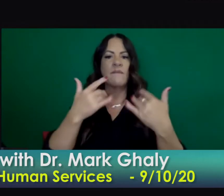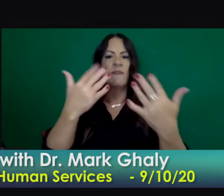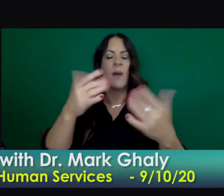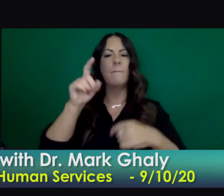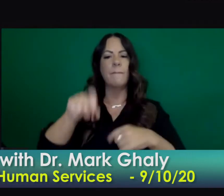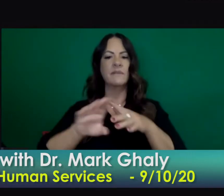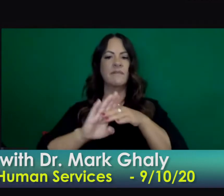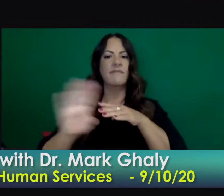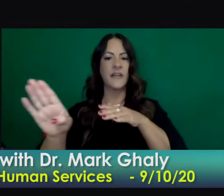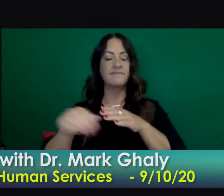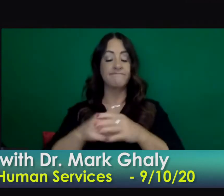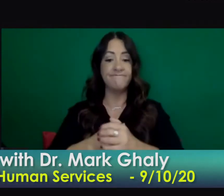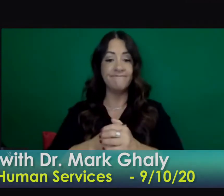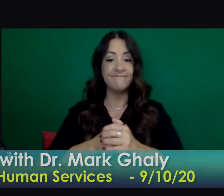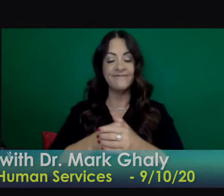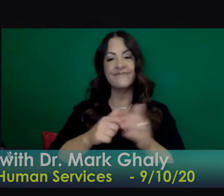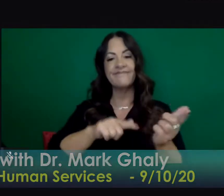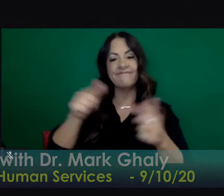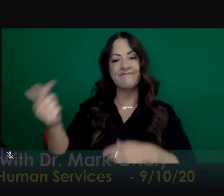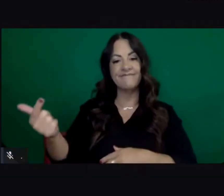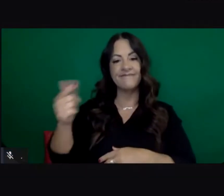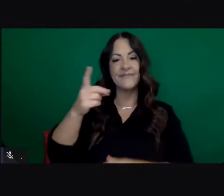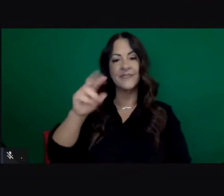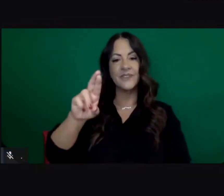state are experiencing. So, Dr. Pahn?